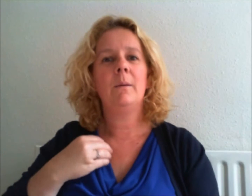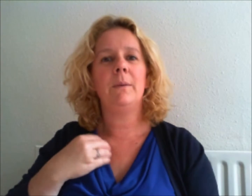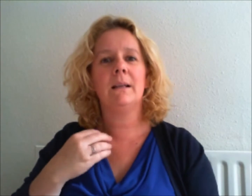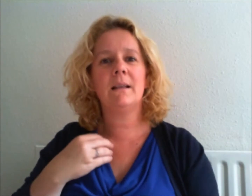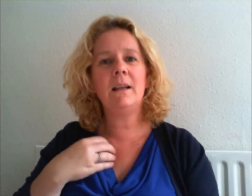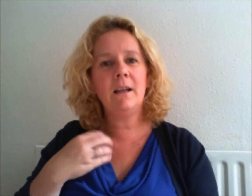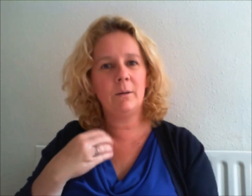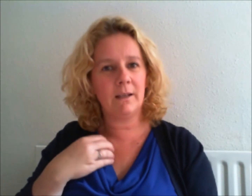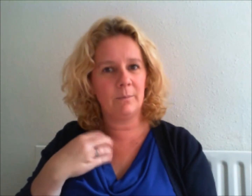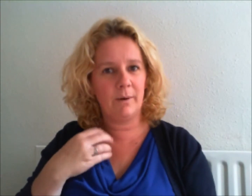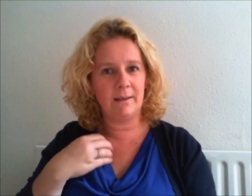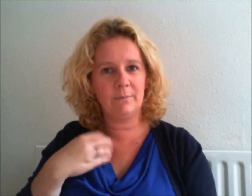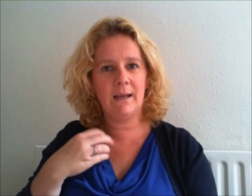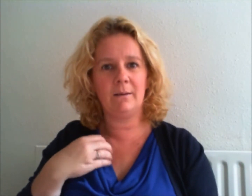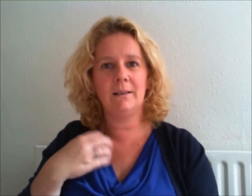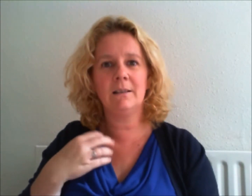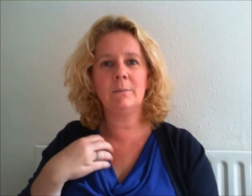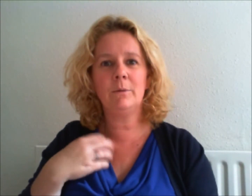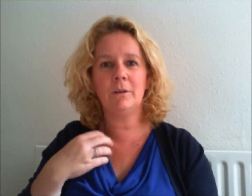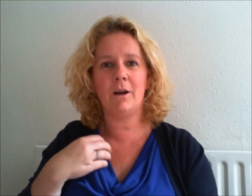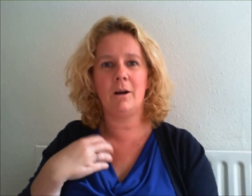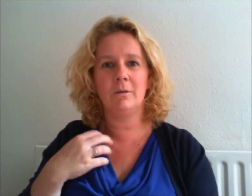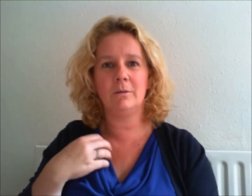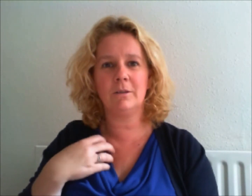Because I know I can break them down into smaller goals.